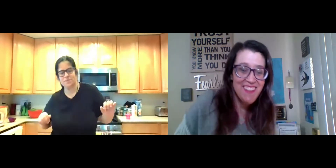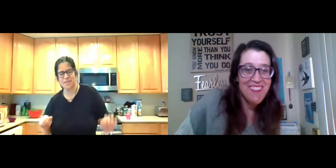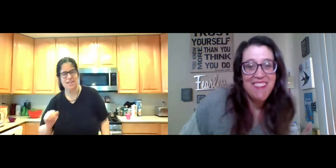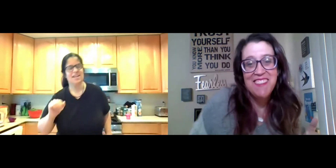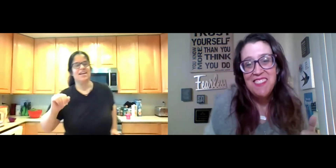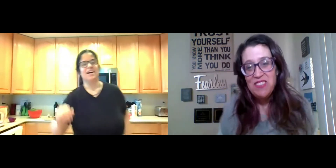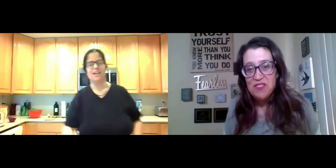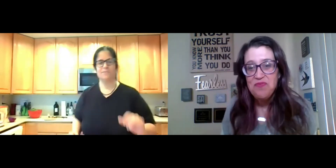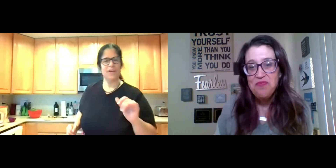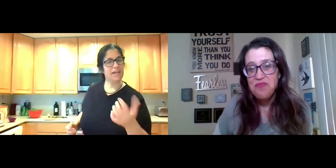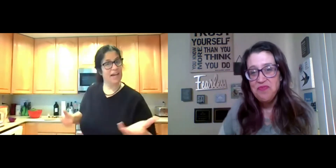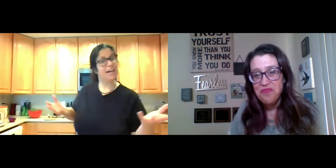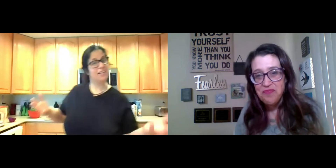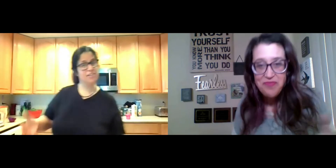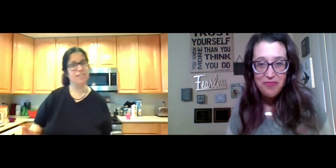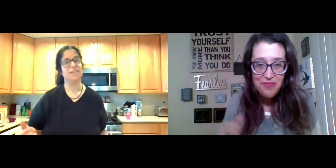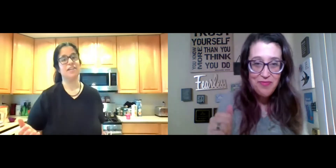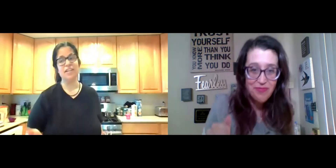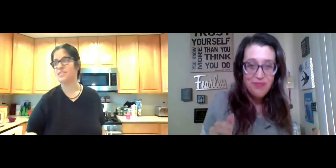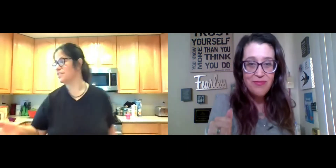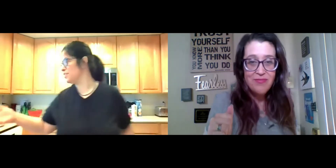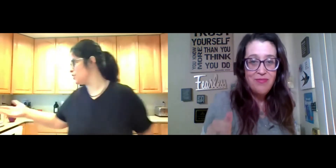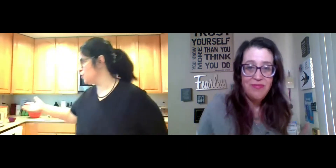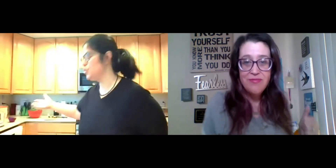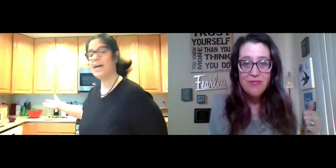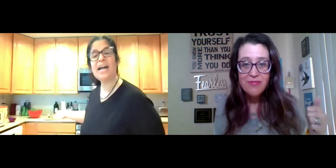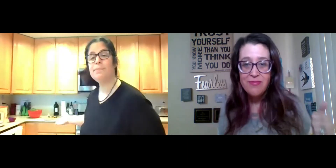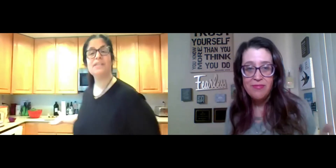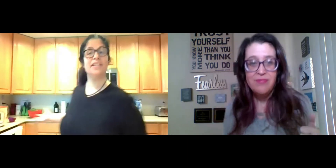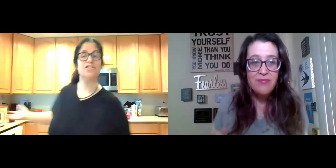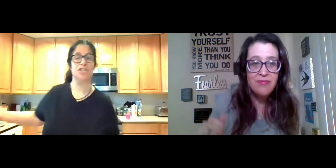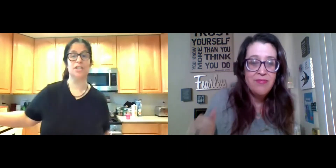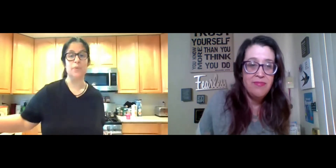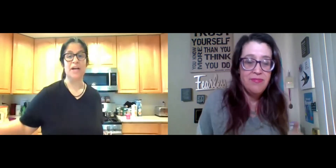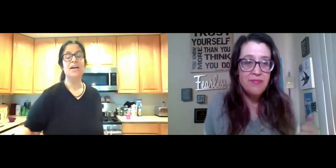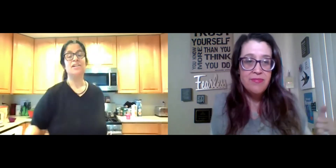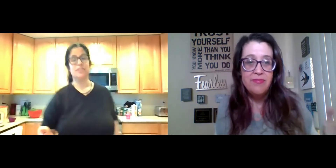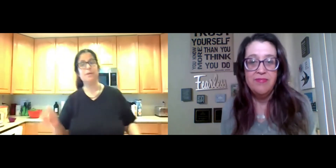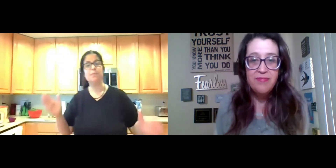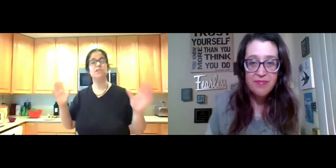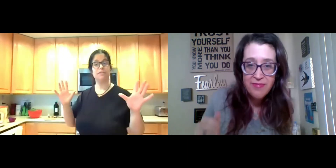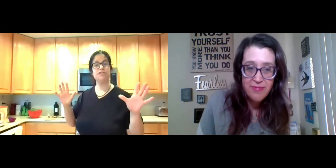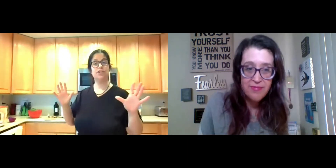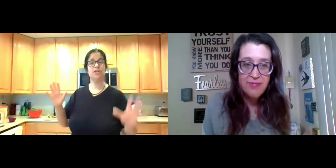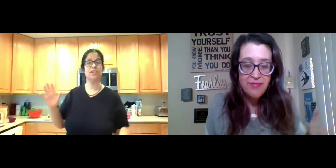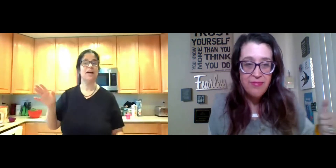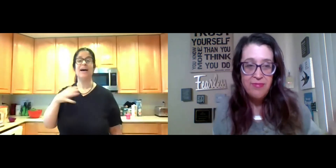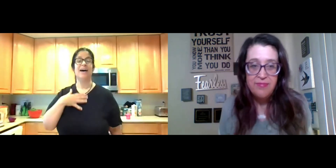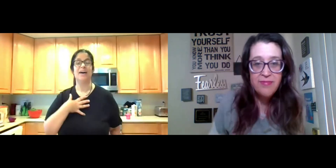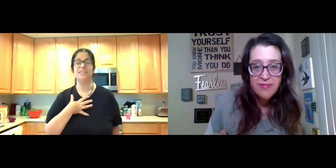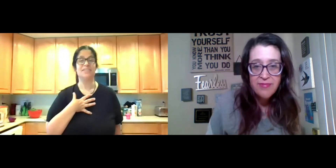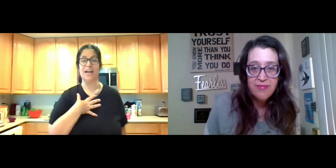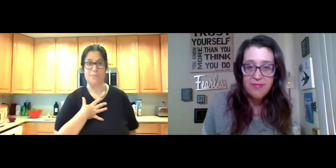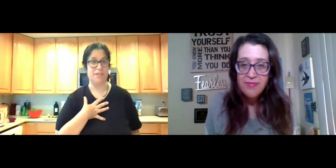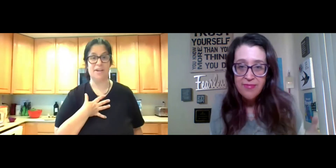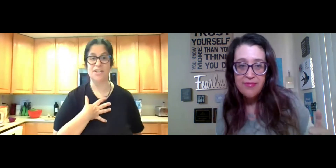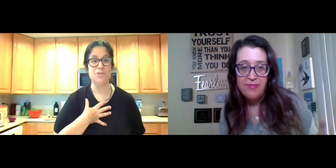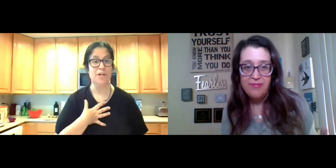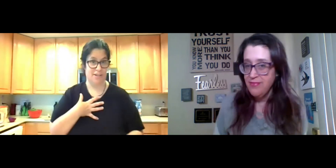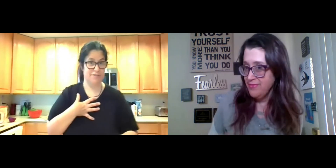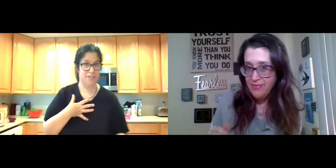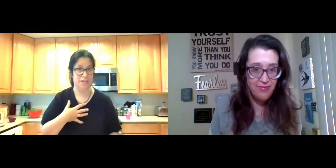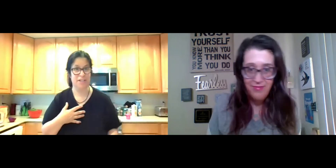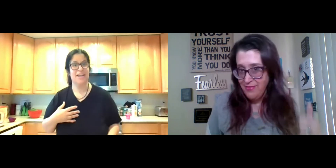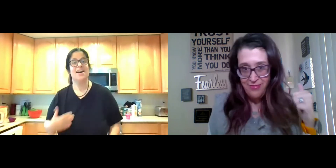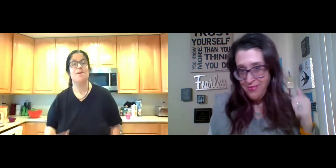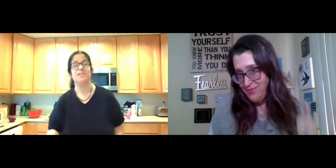doing. Um, and it's, you know, you gotta be in the kitchen anyway. Some people love to cook. It's not me. I